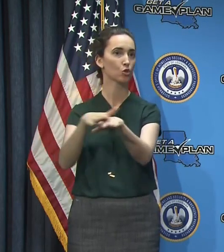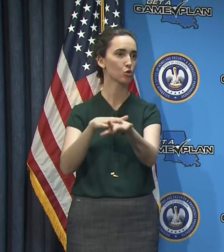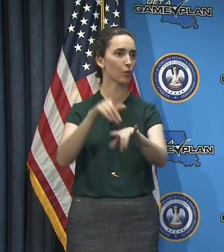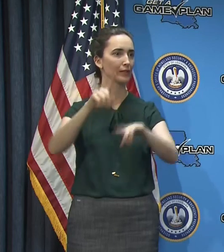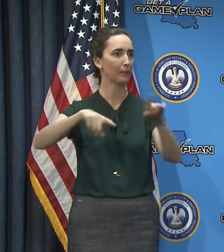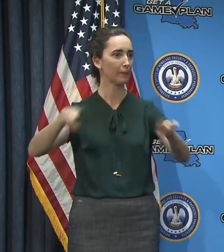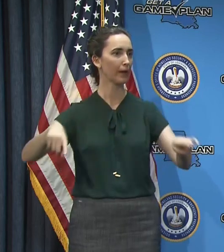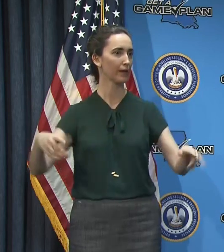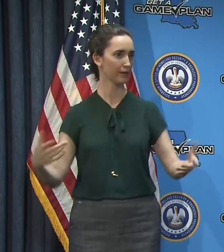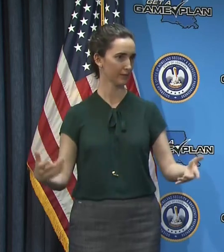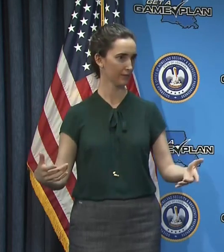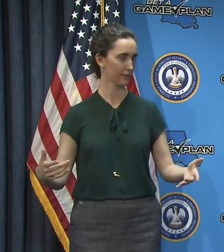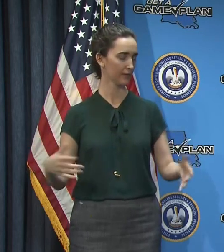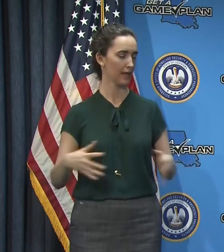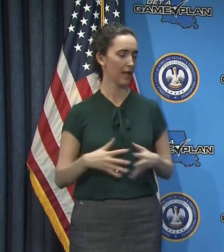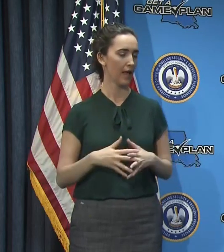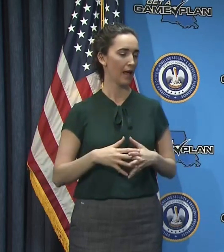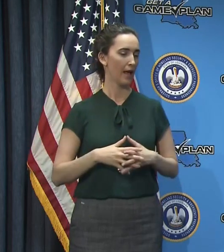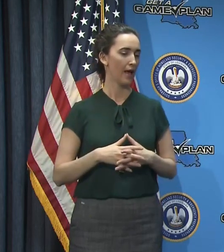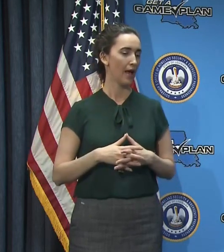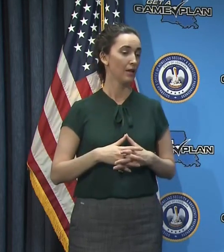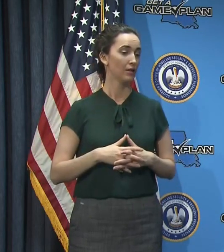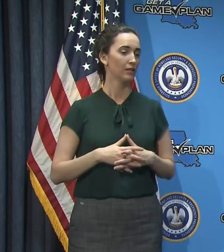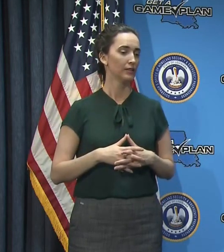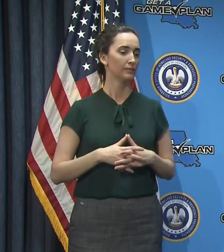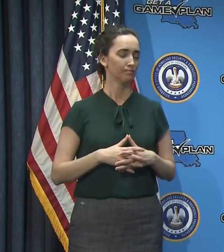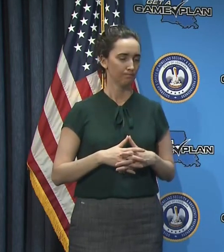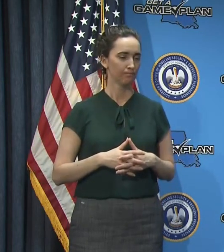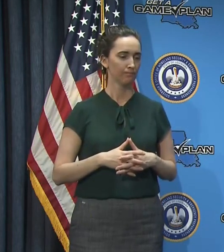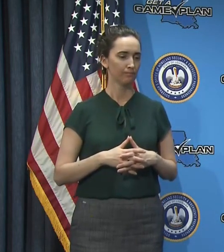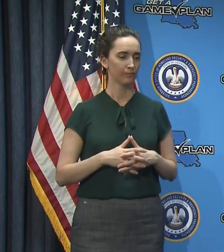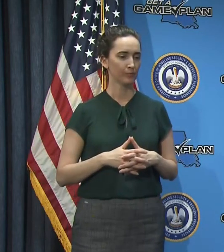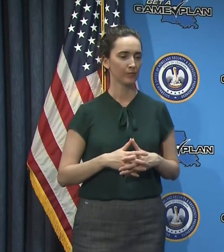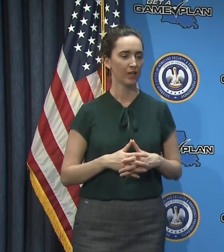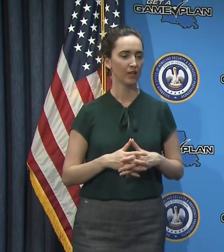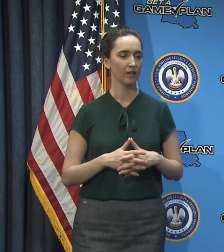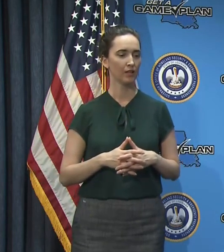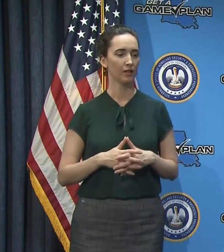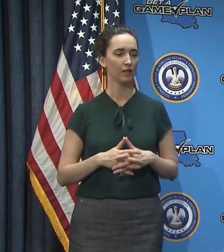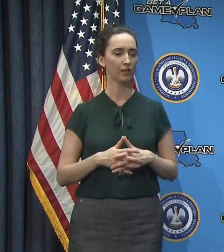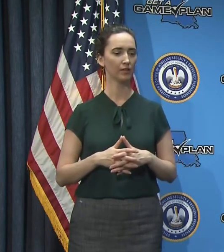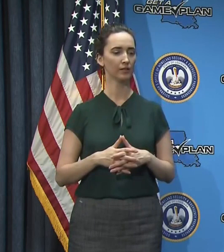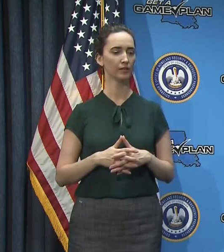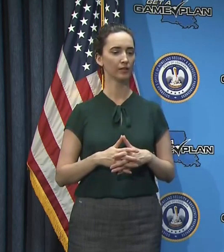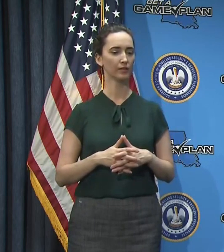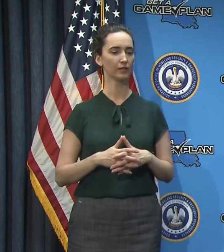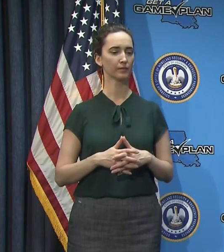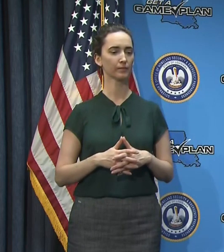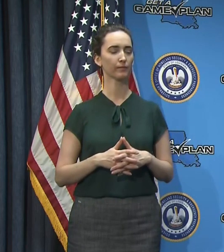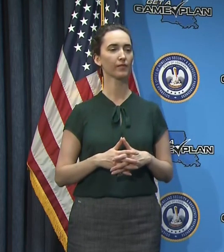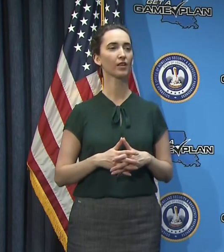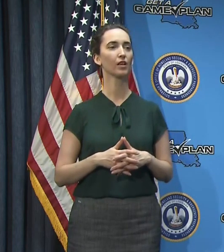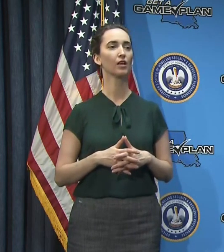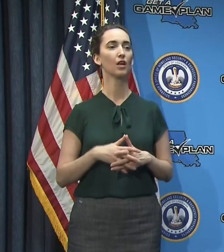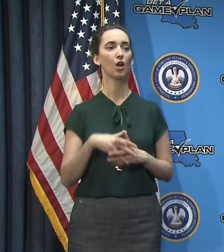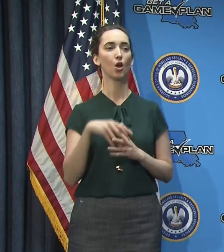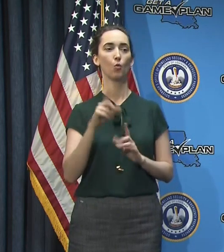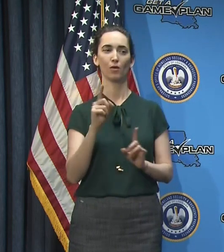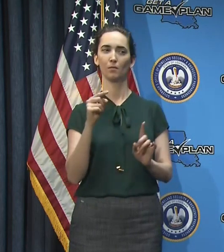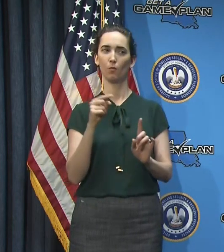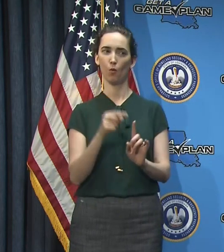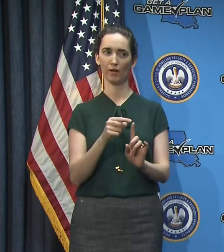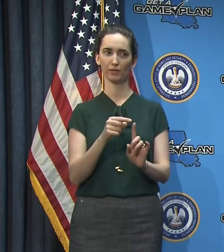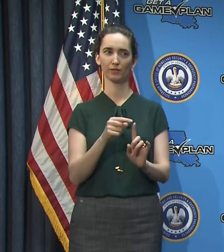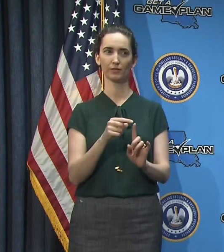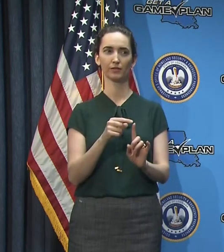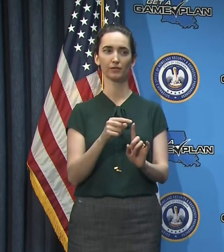and, and, uh, one of the things that we don't have fielded as robustly now as we would like, and